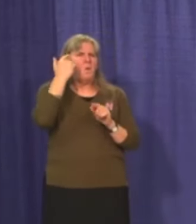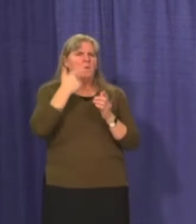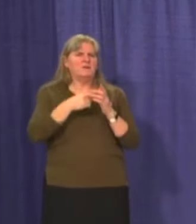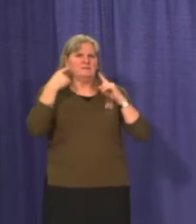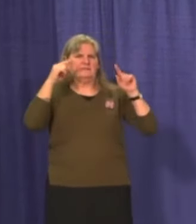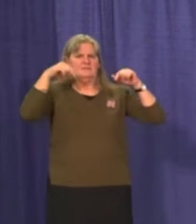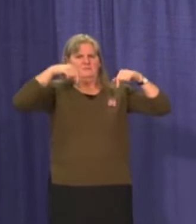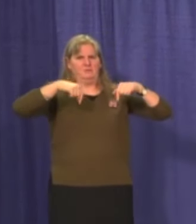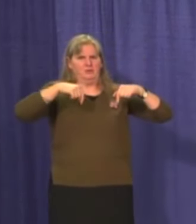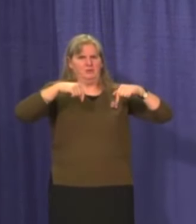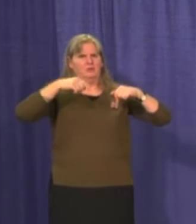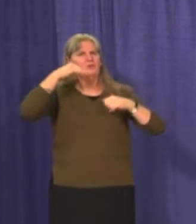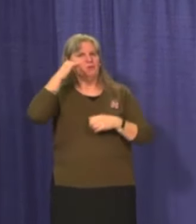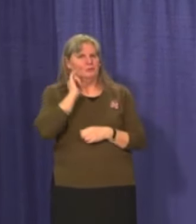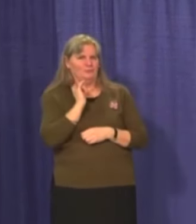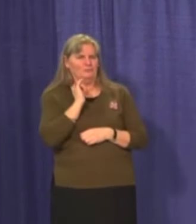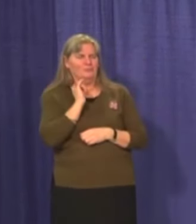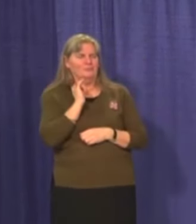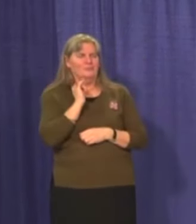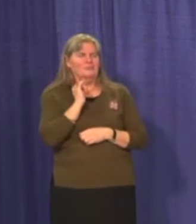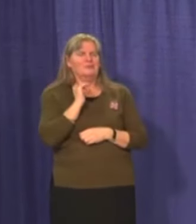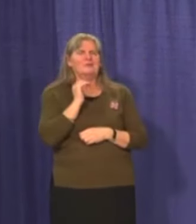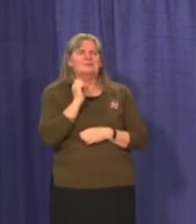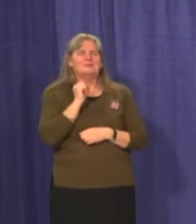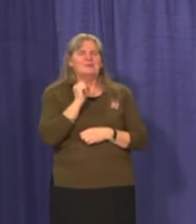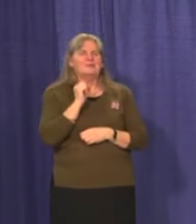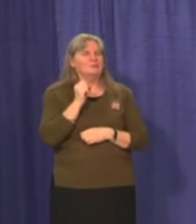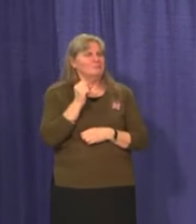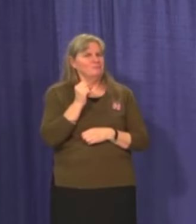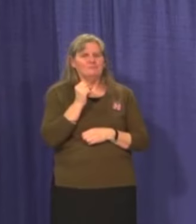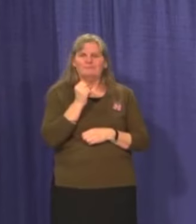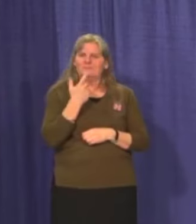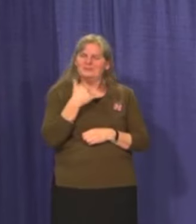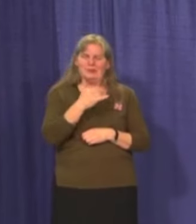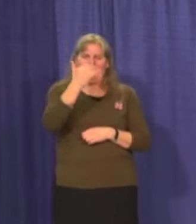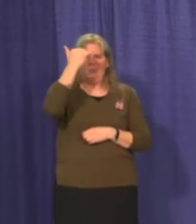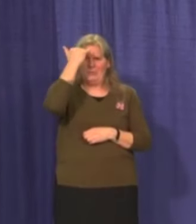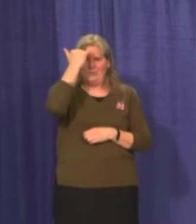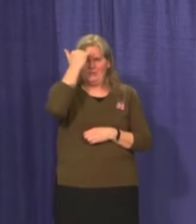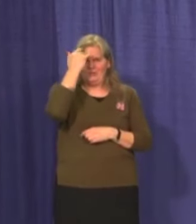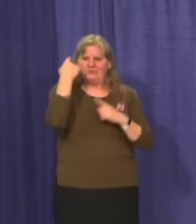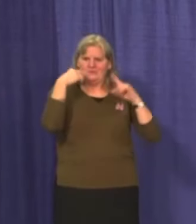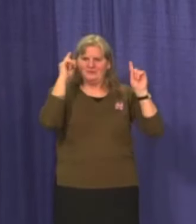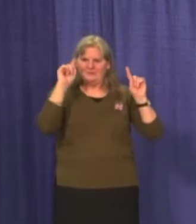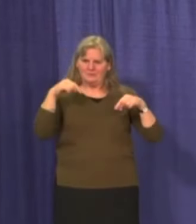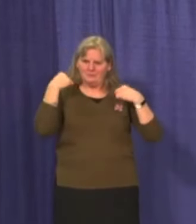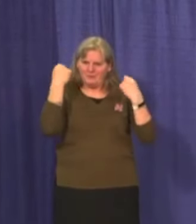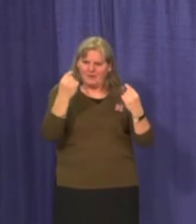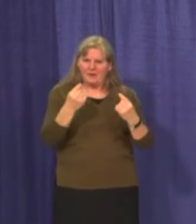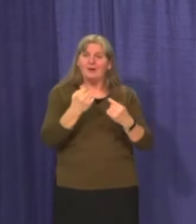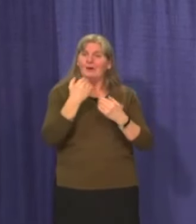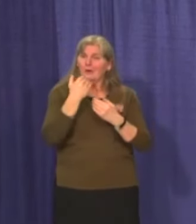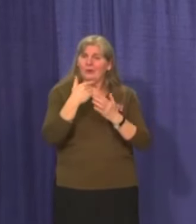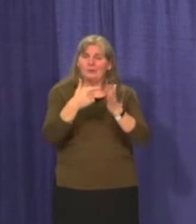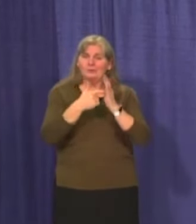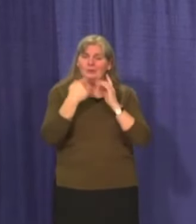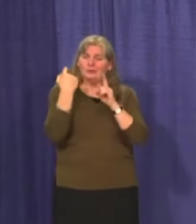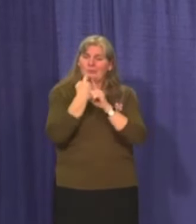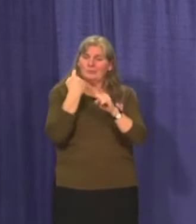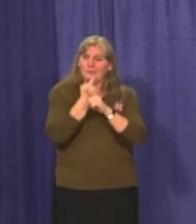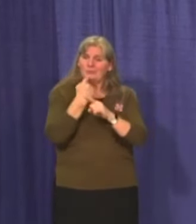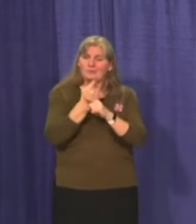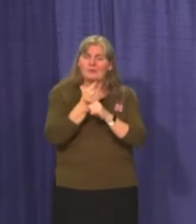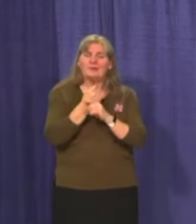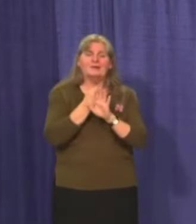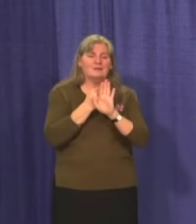and again, I'd go back, go back to the basics, go back to the things that we know work really well, that we have shown to work here, combine